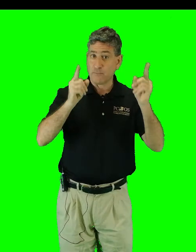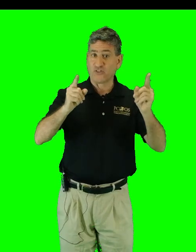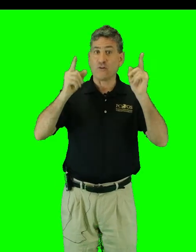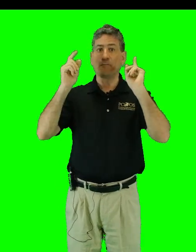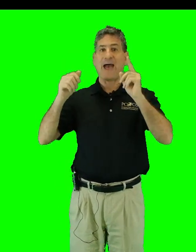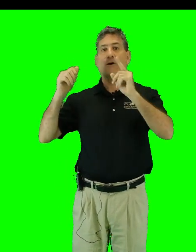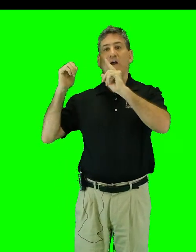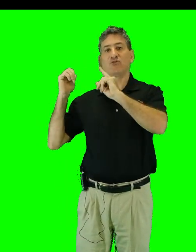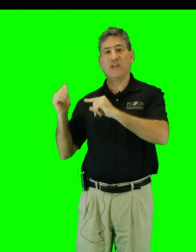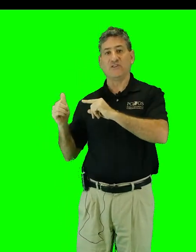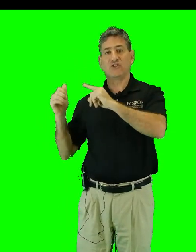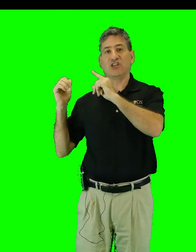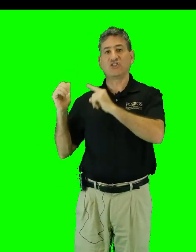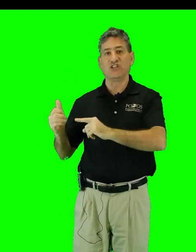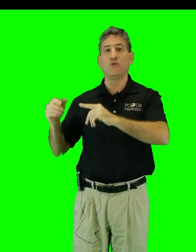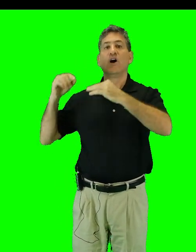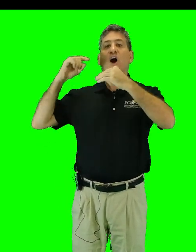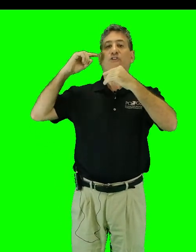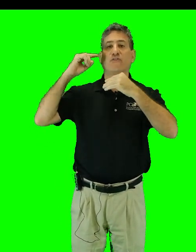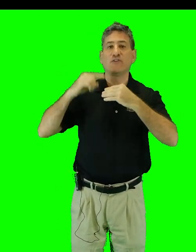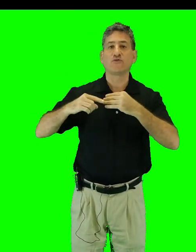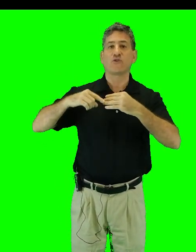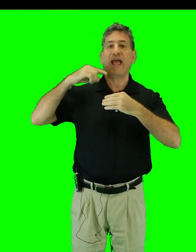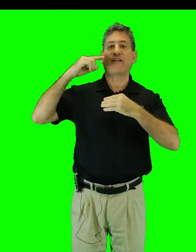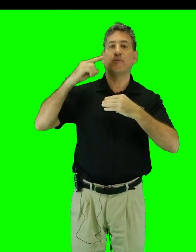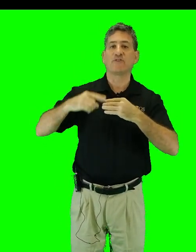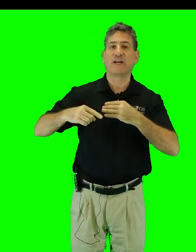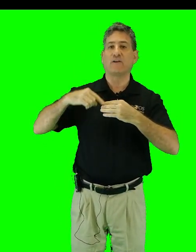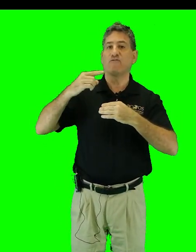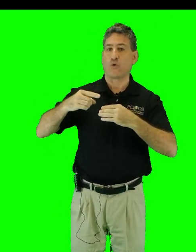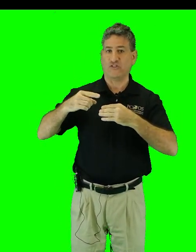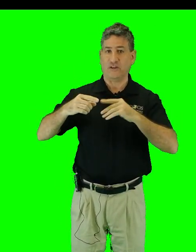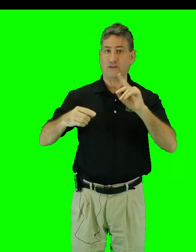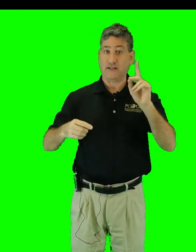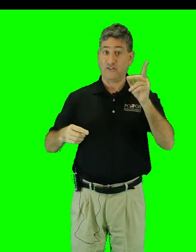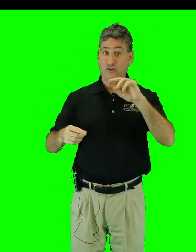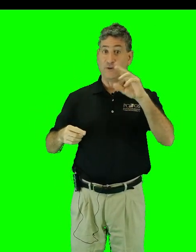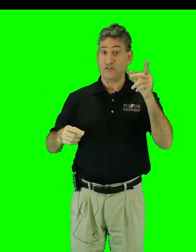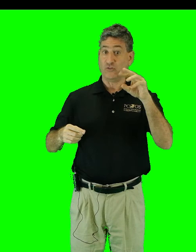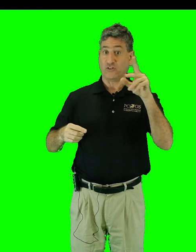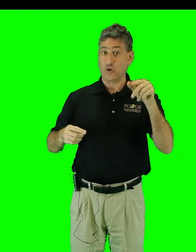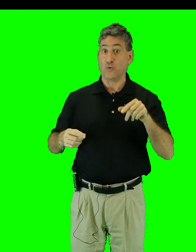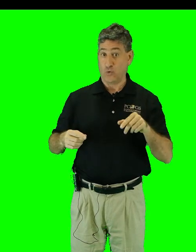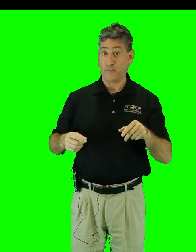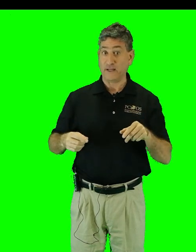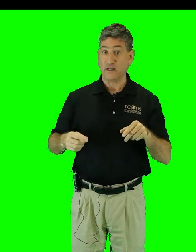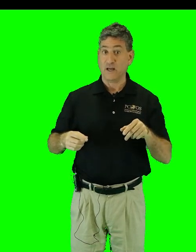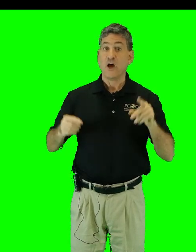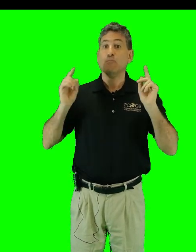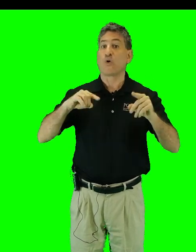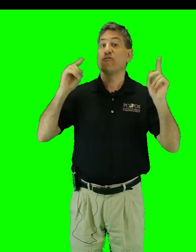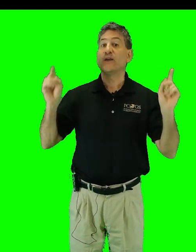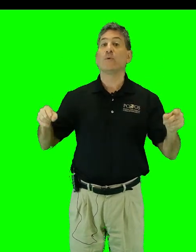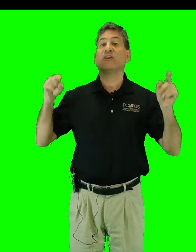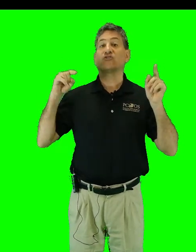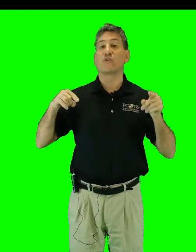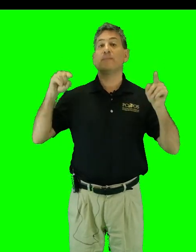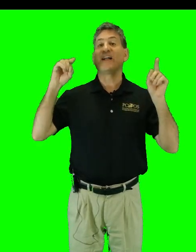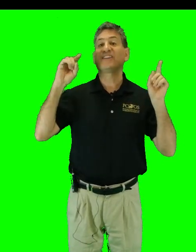observed background changes continue under future anthropogenic forcing, that is, human-induced global warming, more frequent extreme El